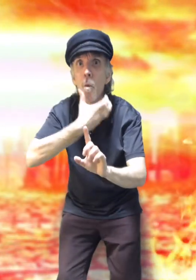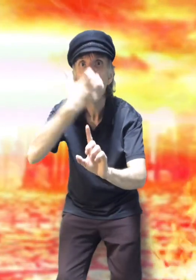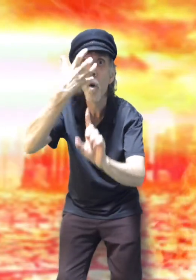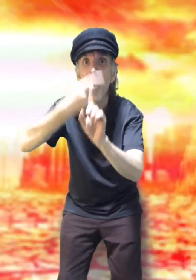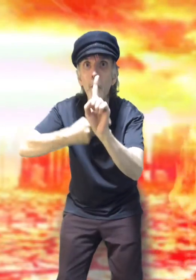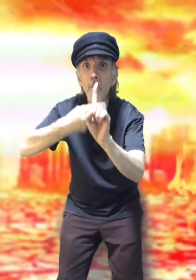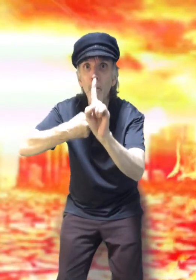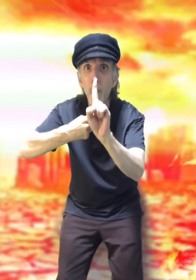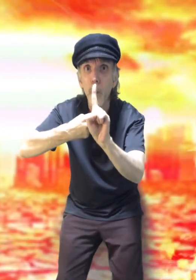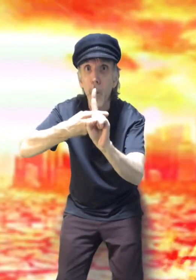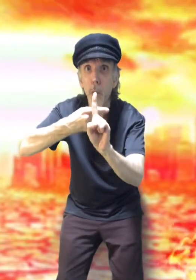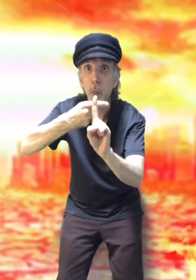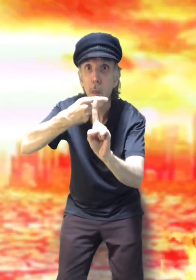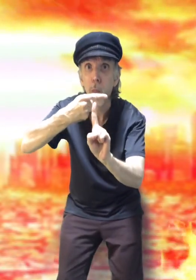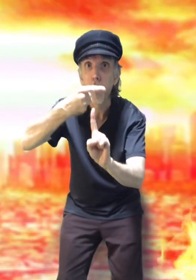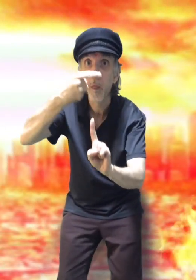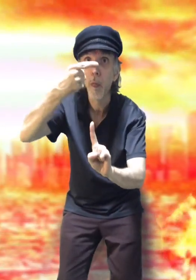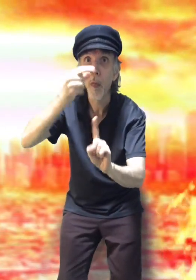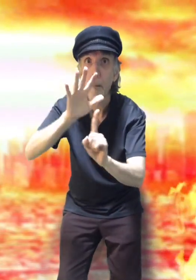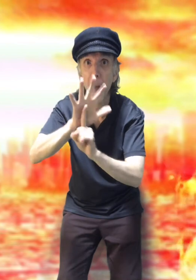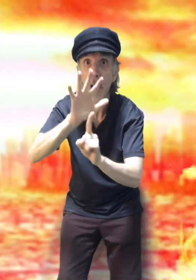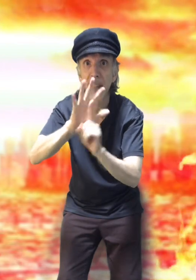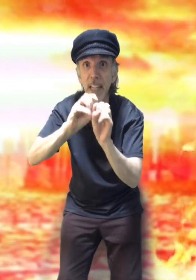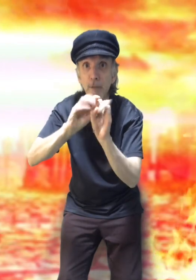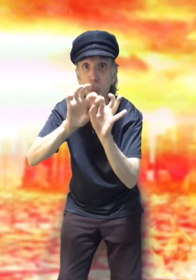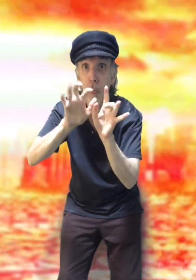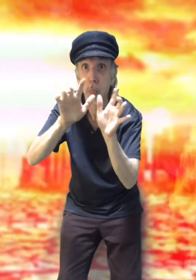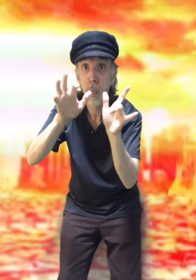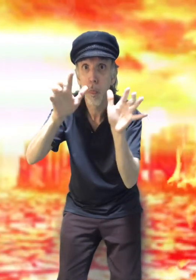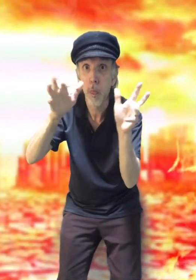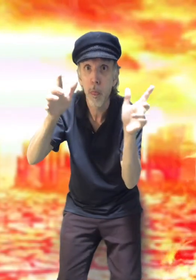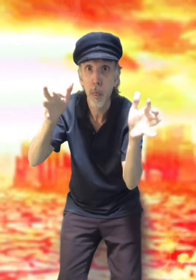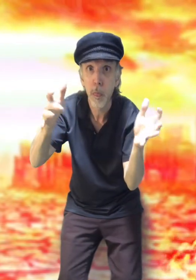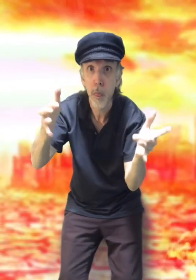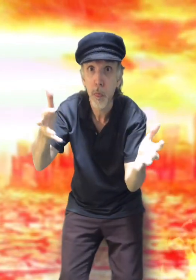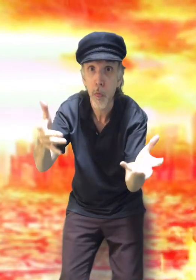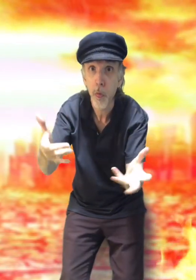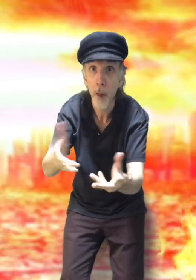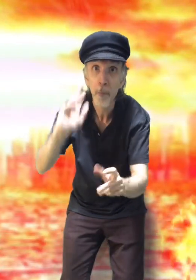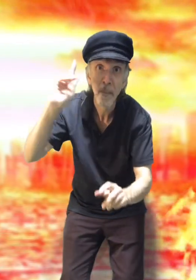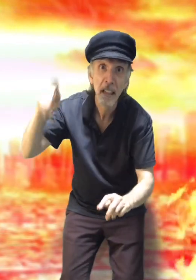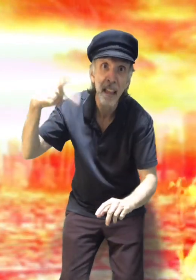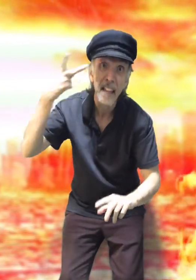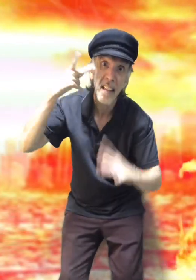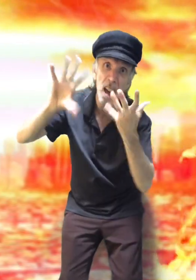the population, and the political chaos.